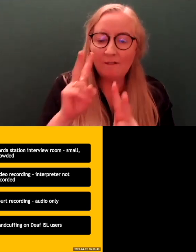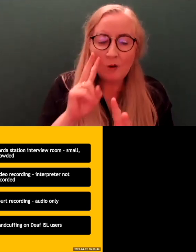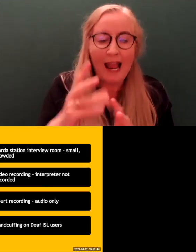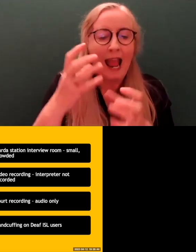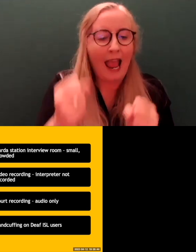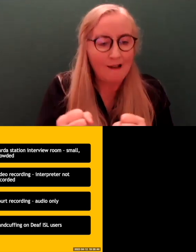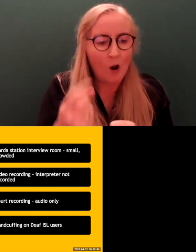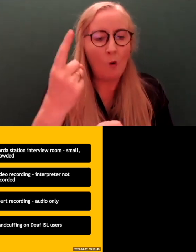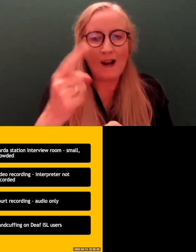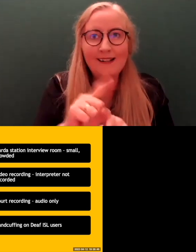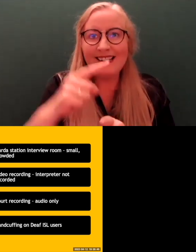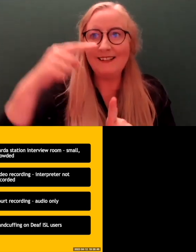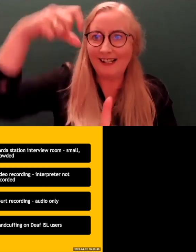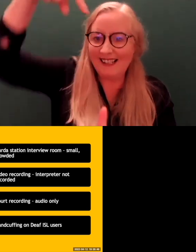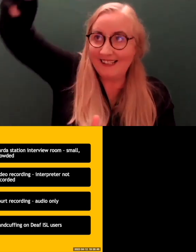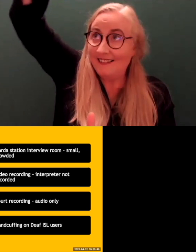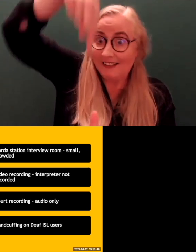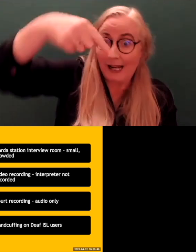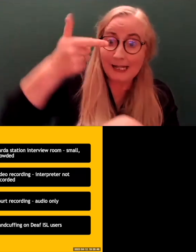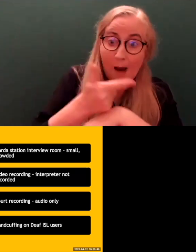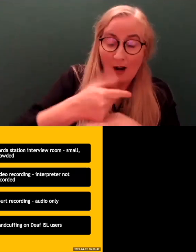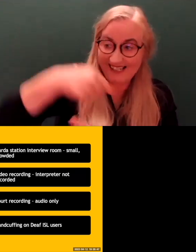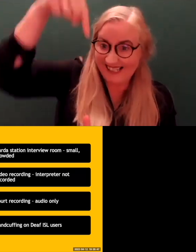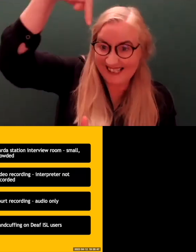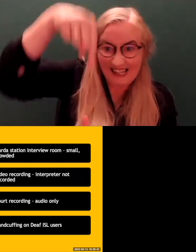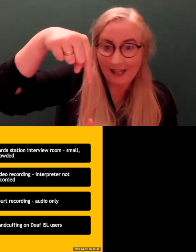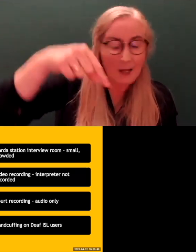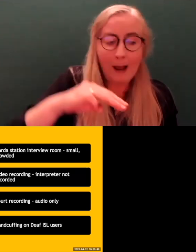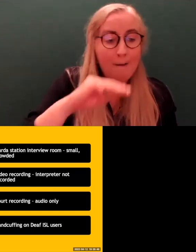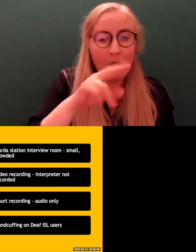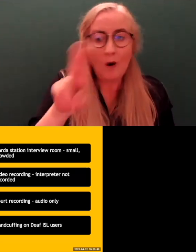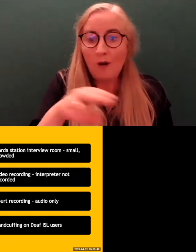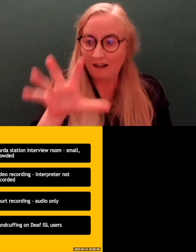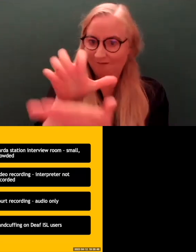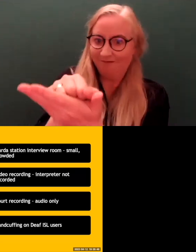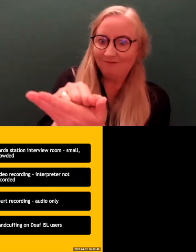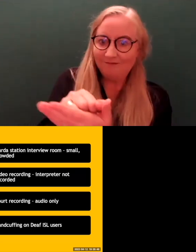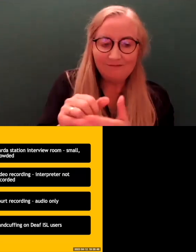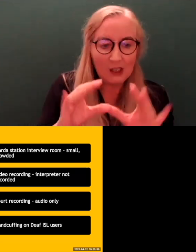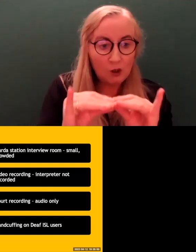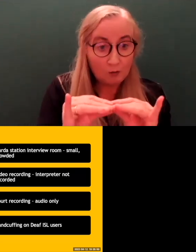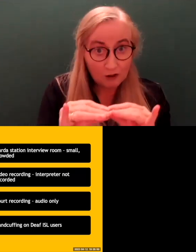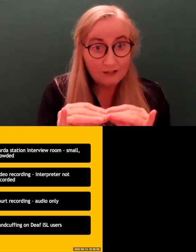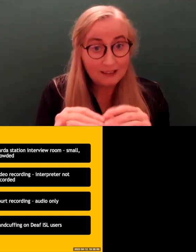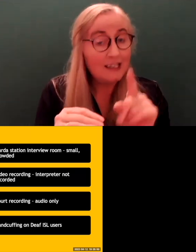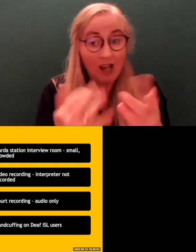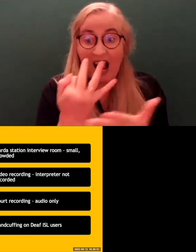ceiling, so looking down on everybody. That doesn't necessarily catch the interpreter, and very often it doesn't. And if there's a deaf interpreter,